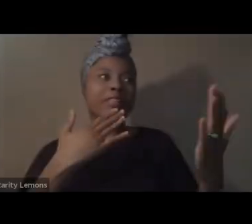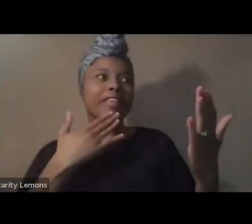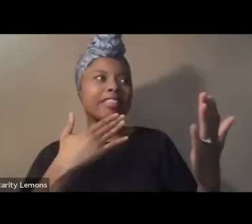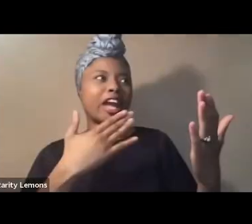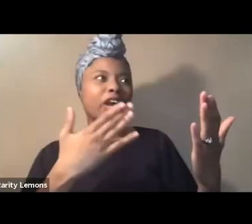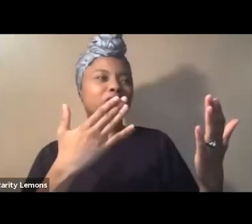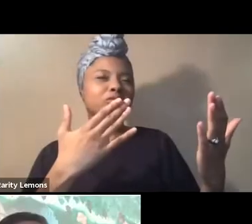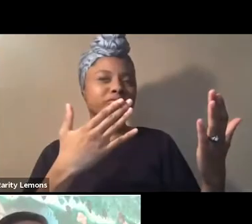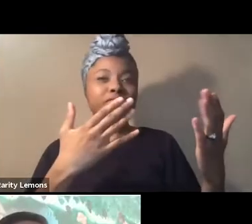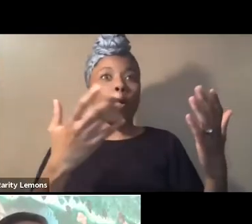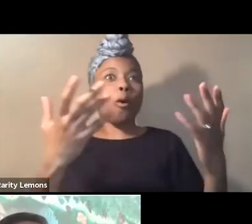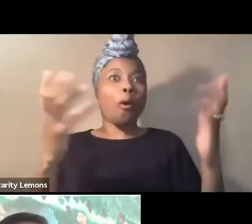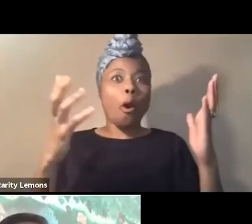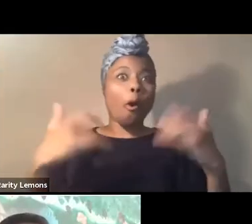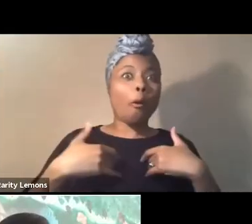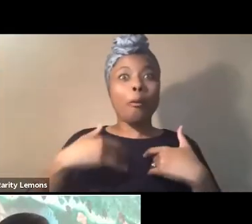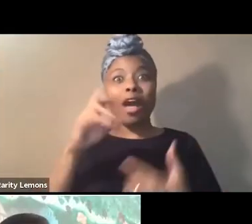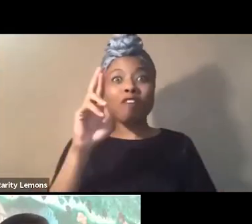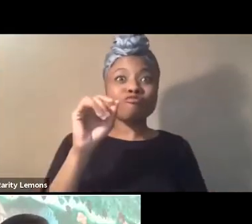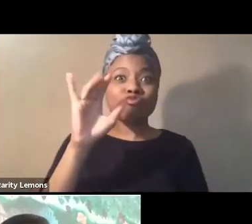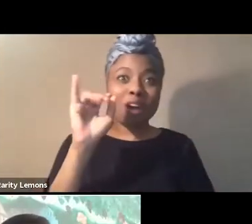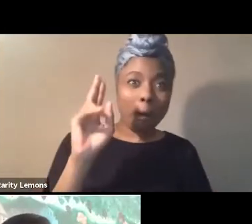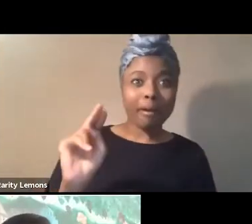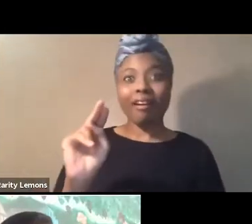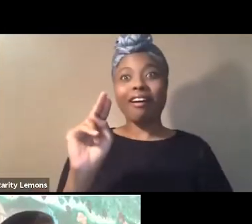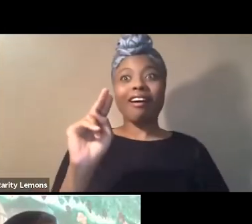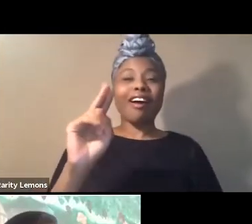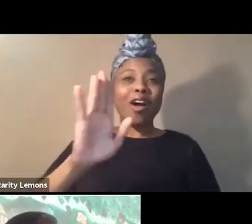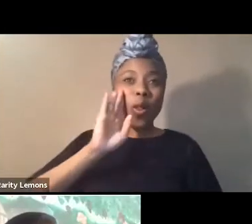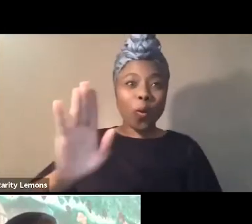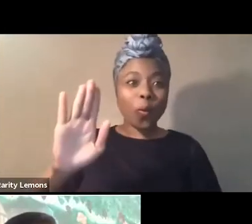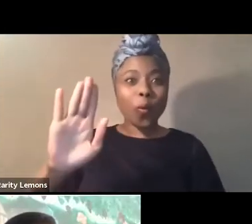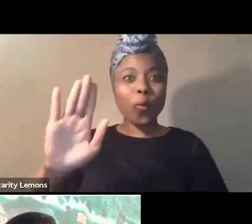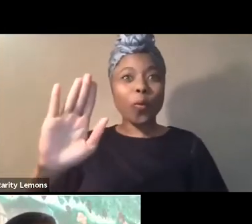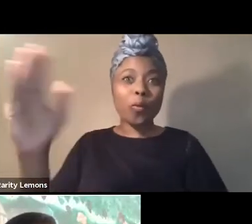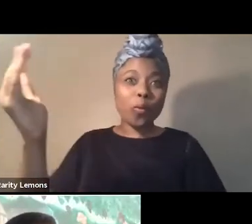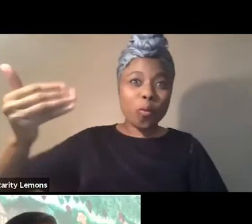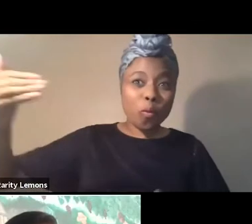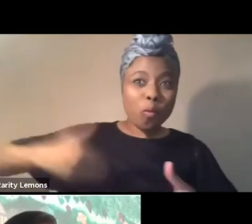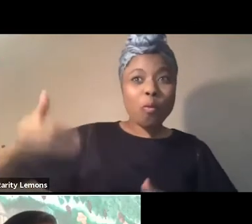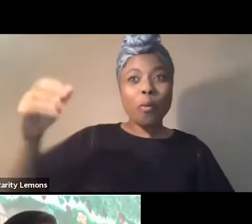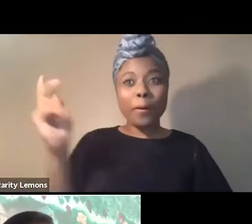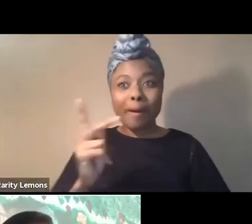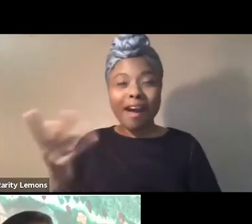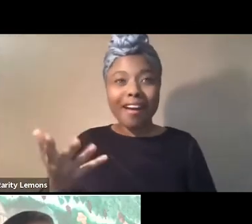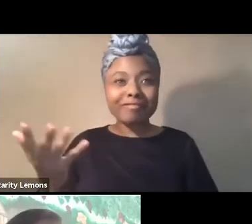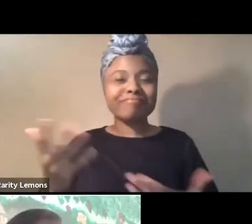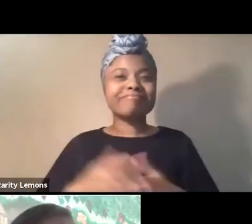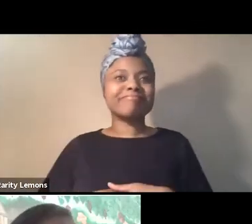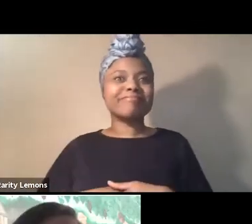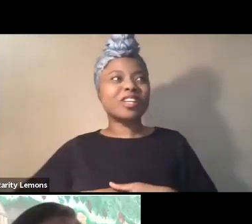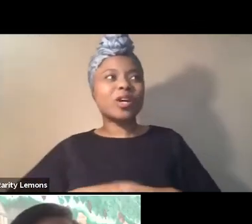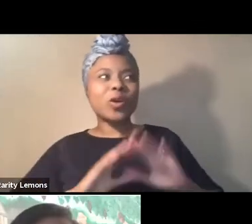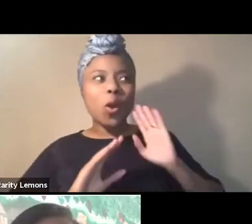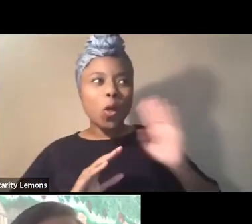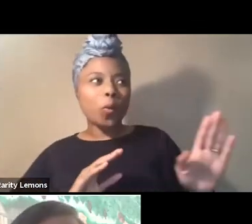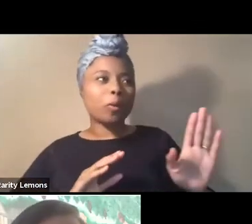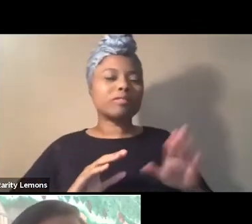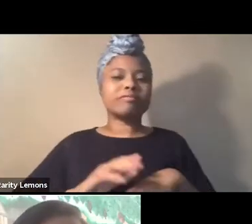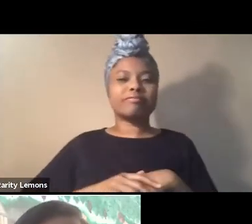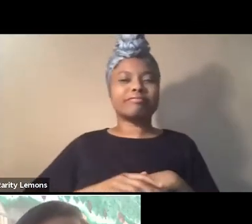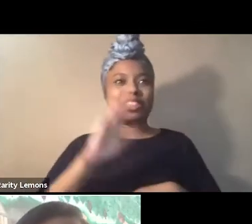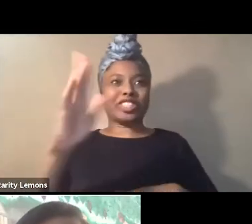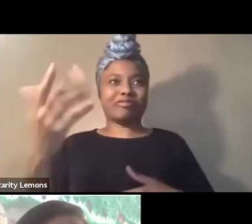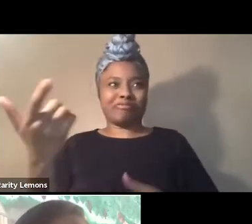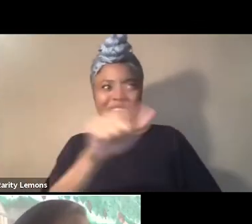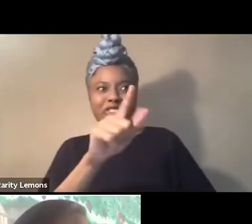okay so oh here we go we got robin hey robin welcome back um okay it's your